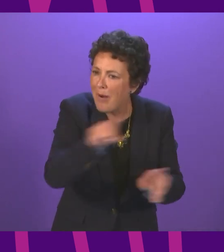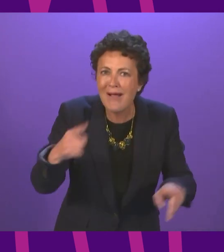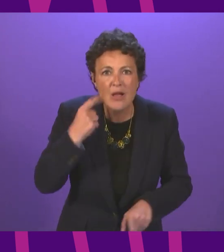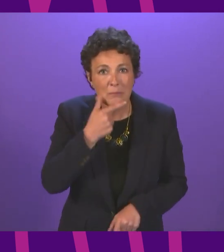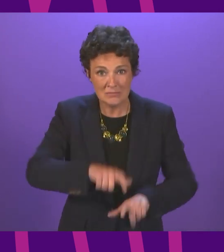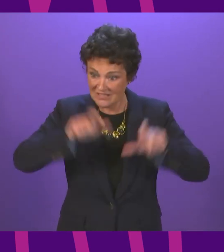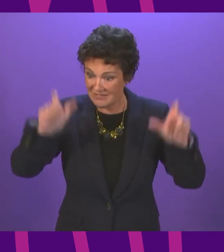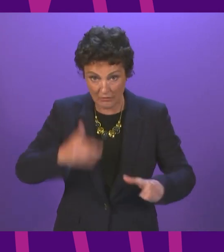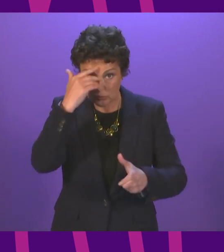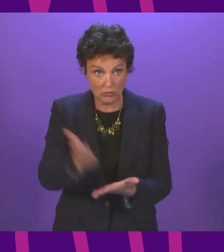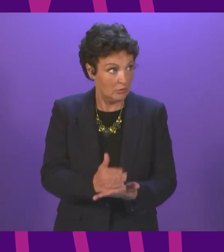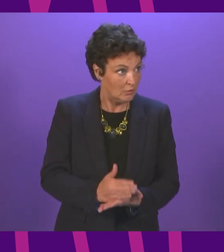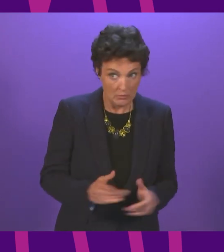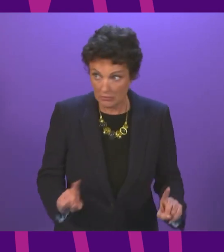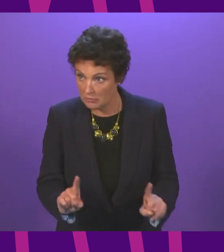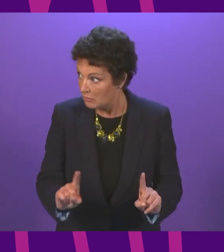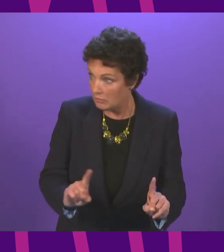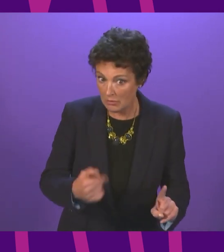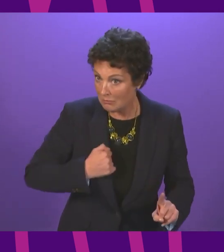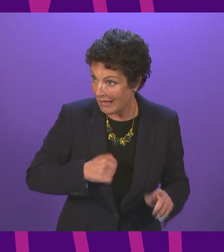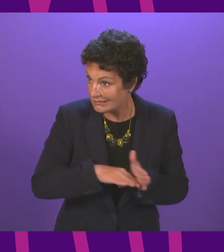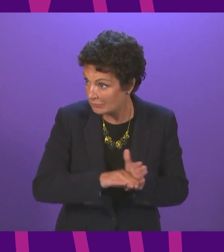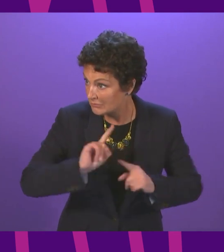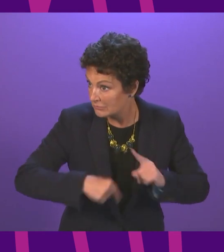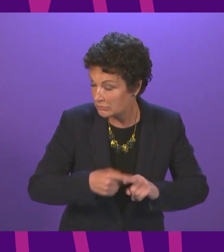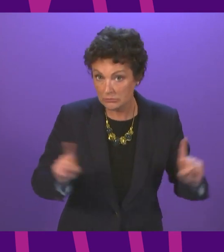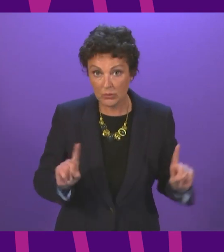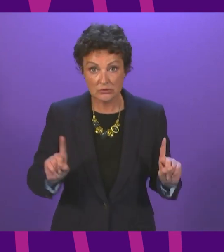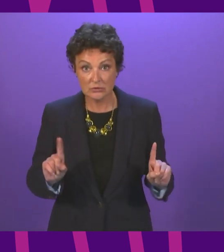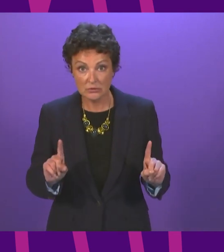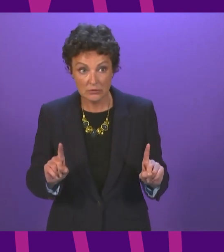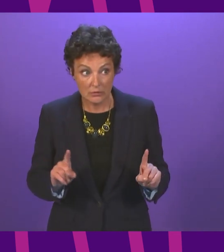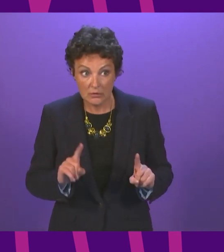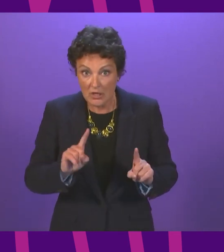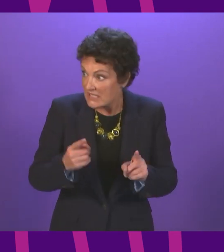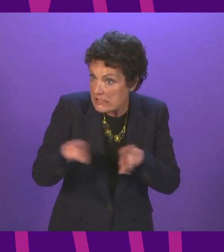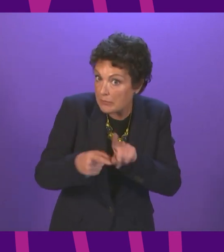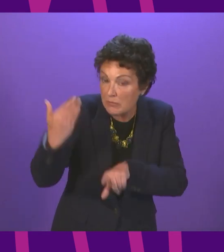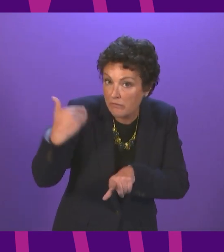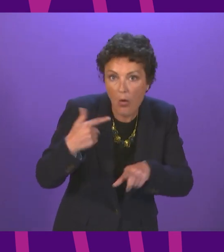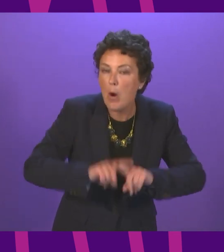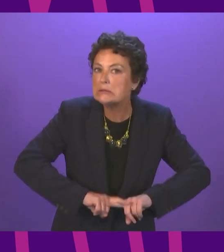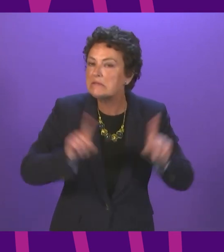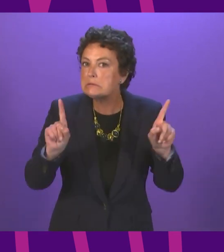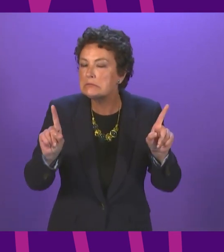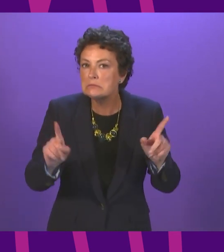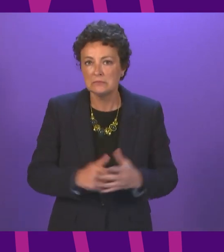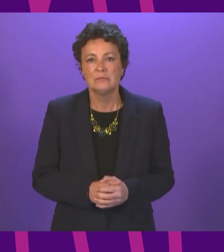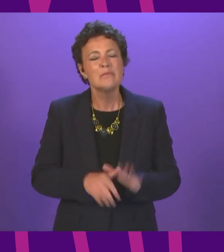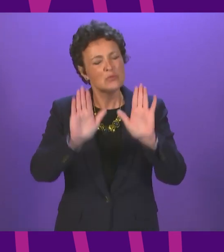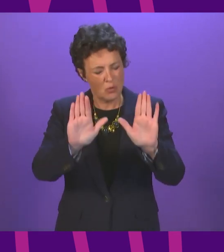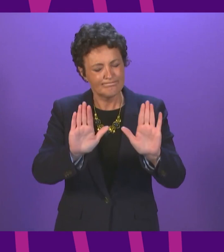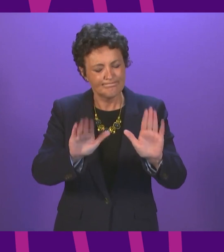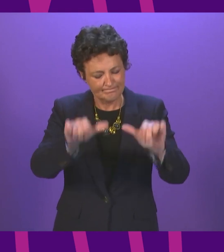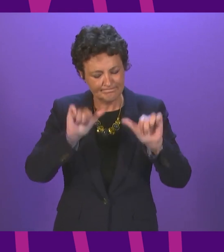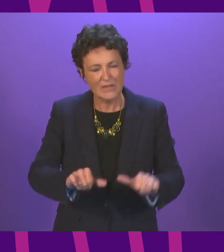are left in limbo with no answers as to whether they will set traditional exams or not next year. But let's have a look